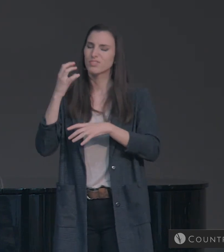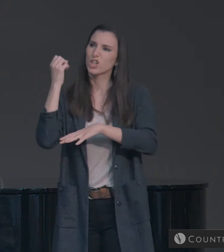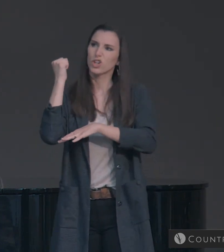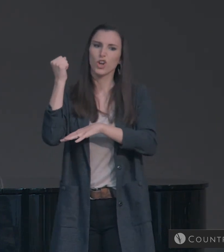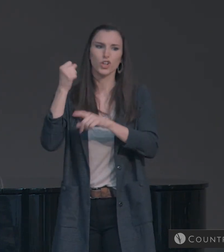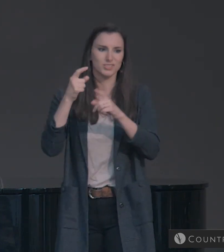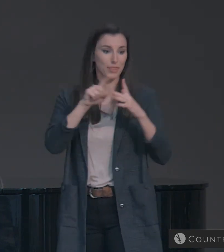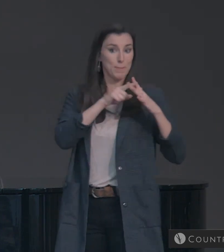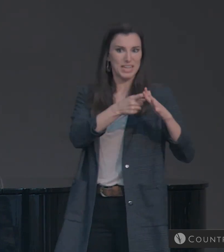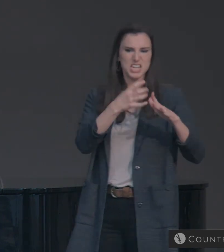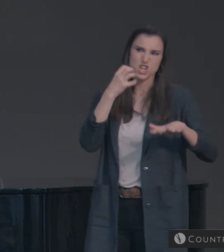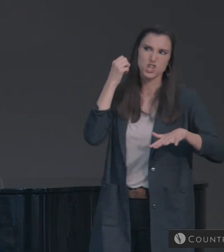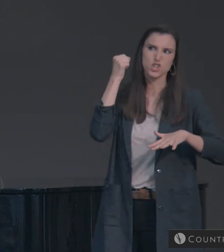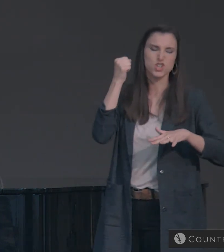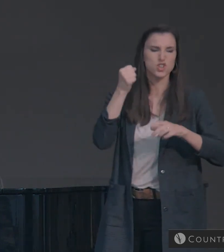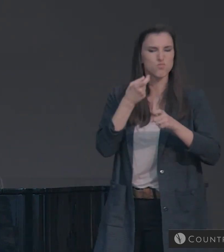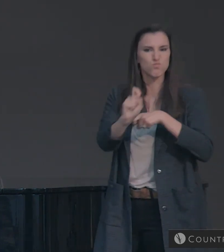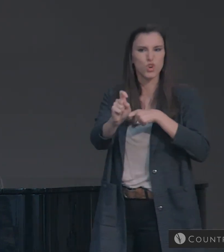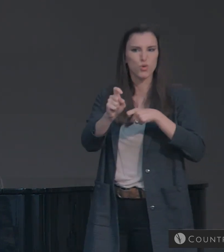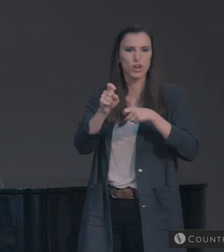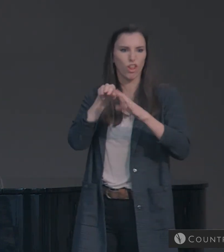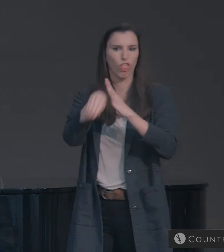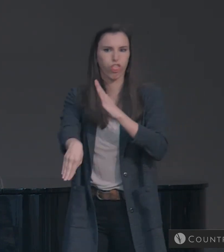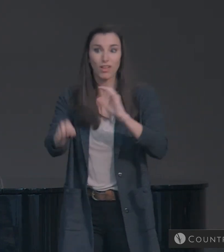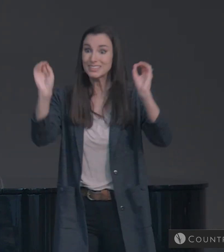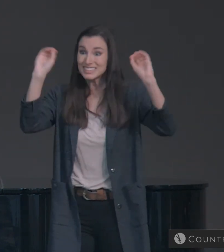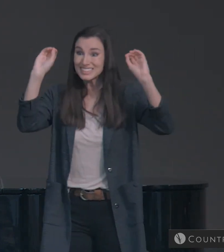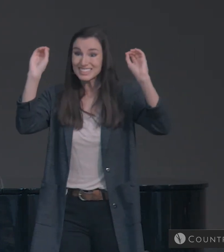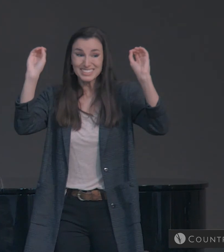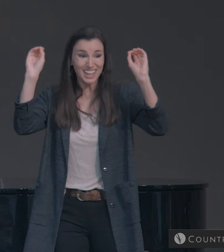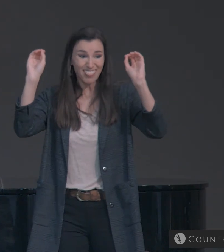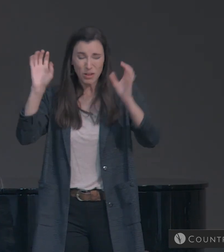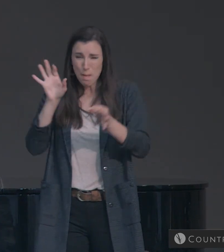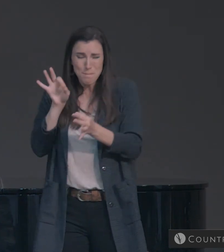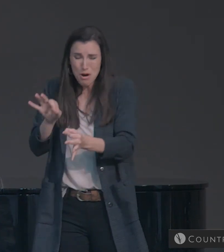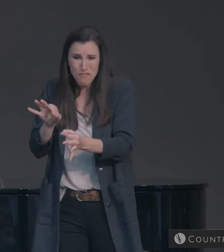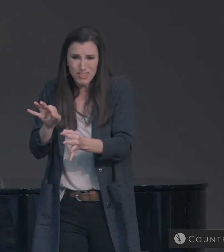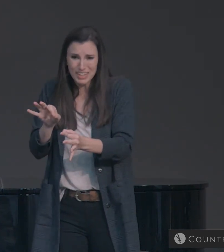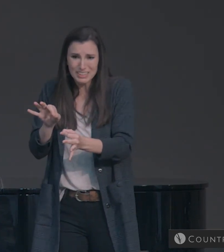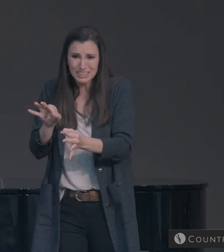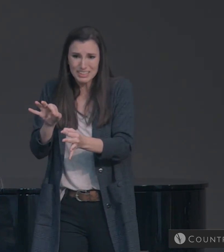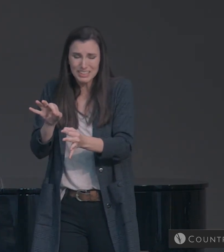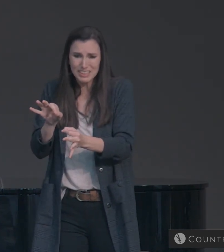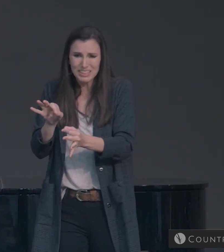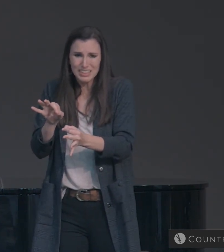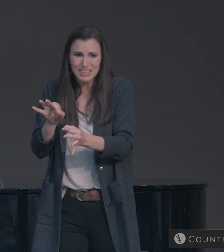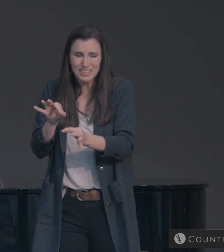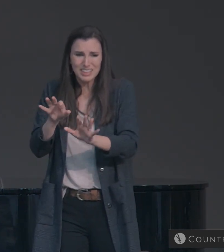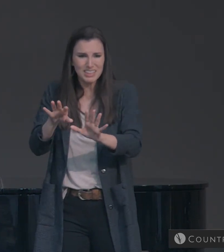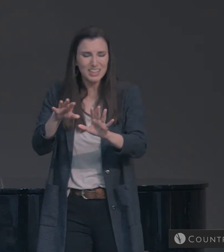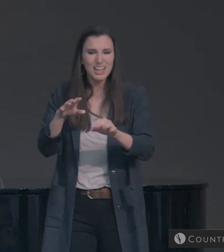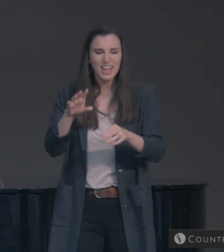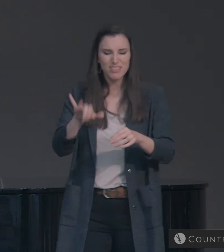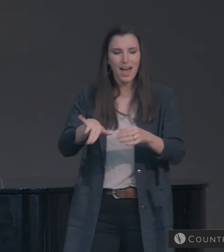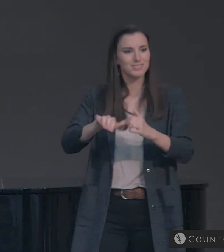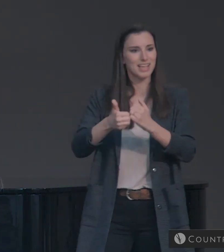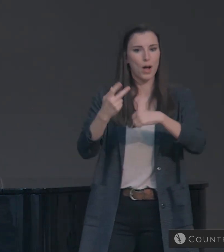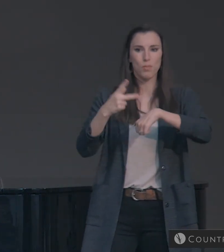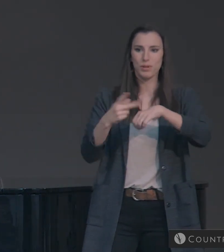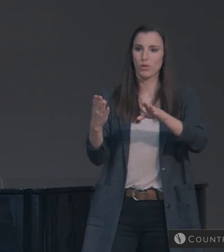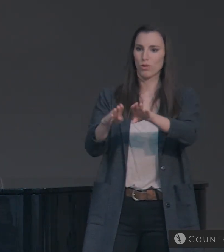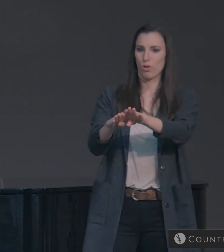While we can spend a lot of time here, I just wanted to say this. Because this is Peter's conclusion of this section.